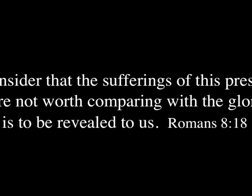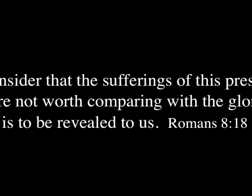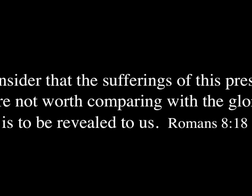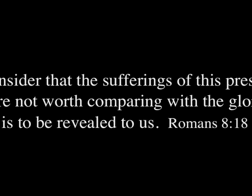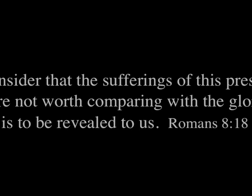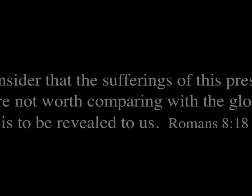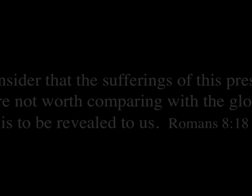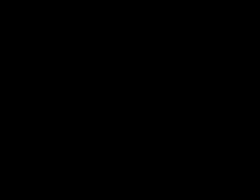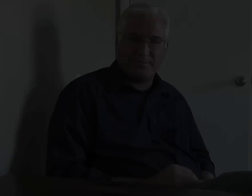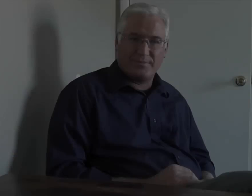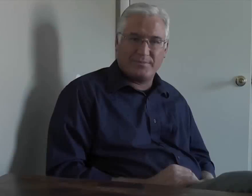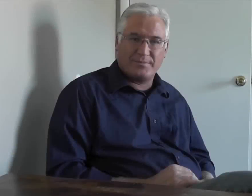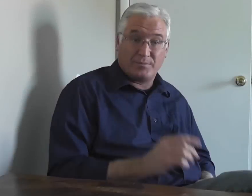is to be revealed to us.